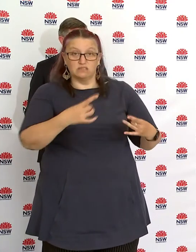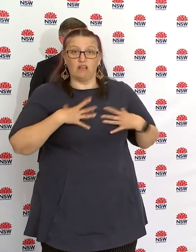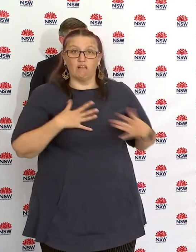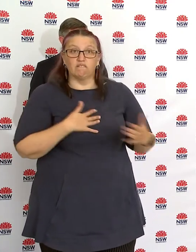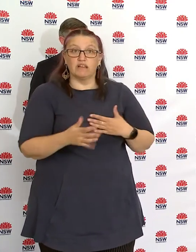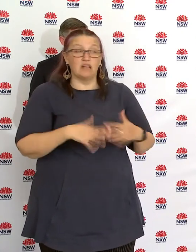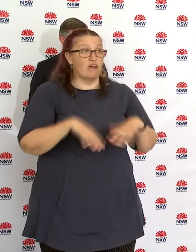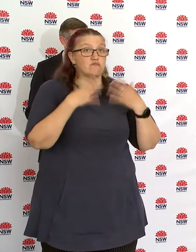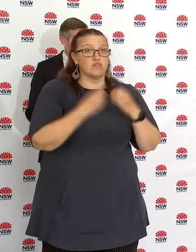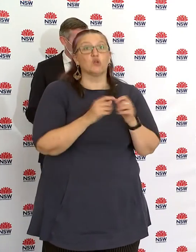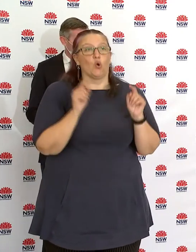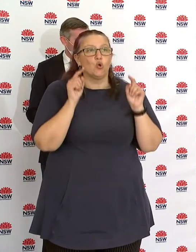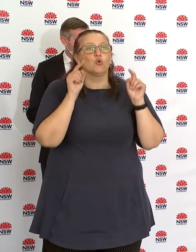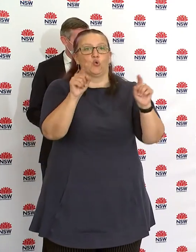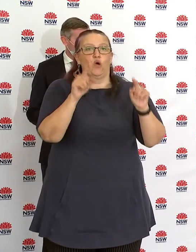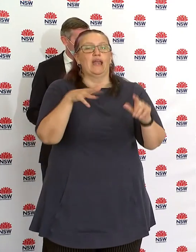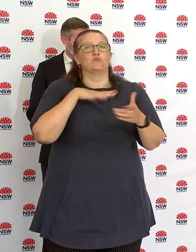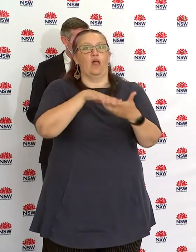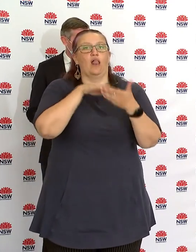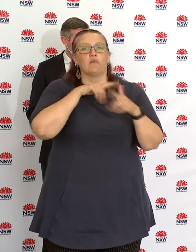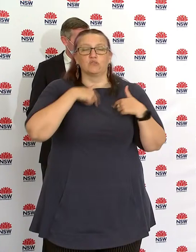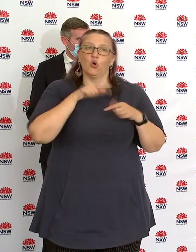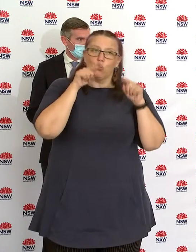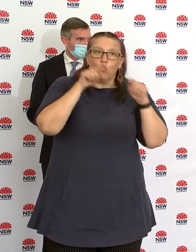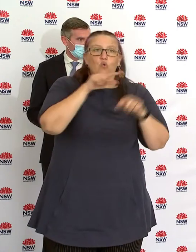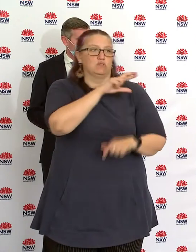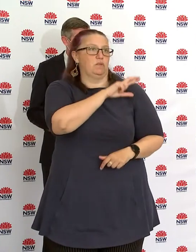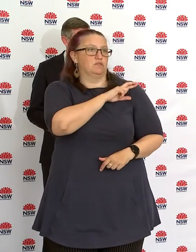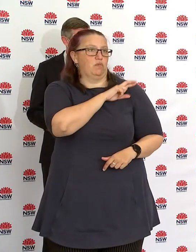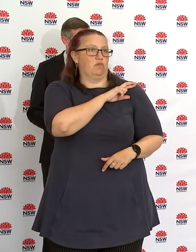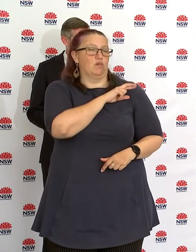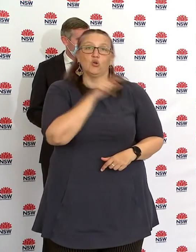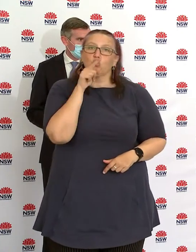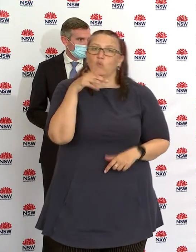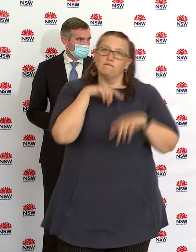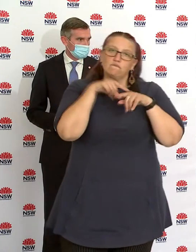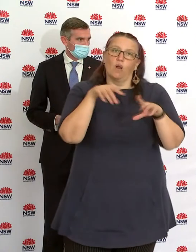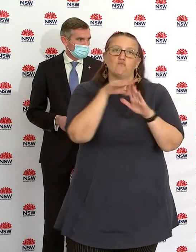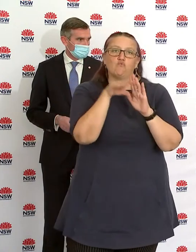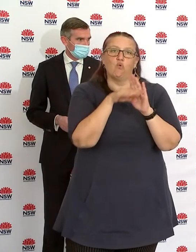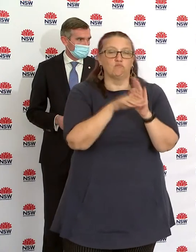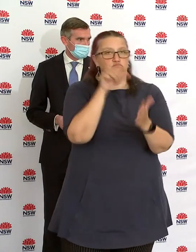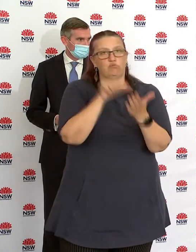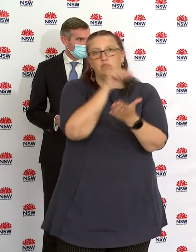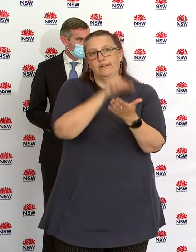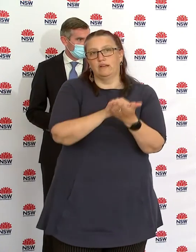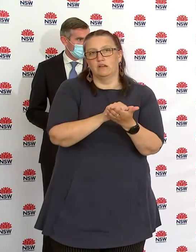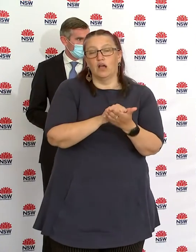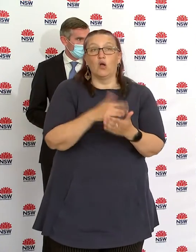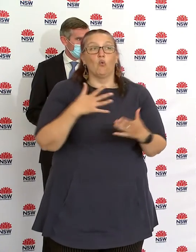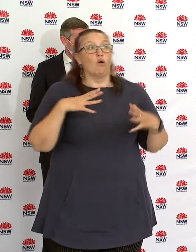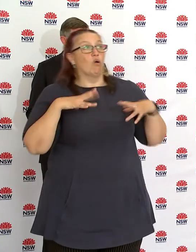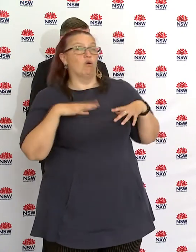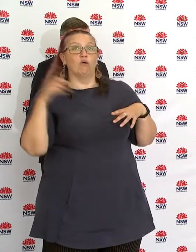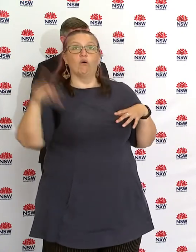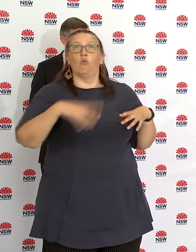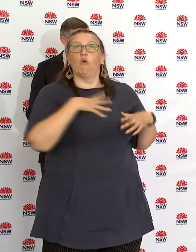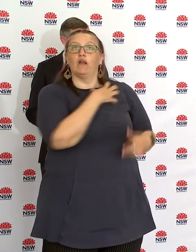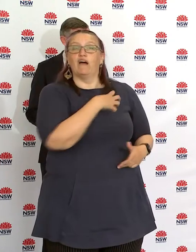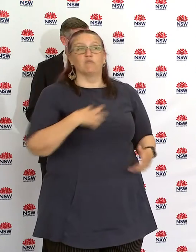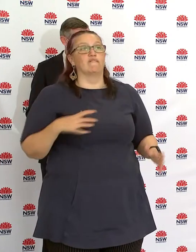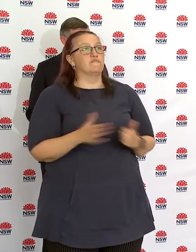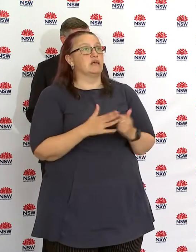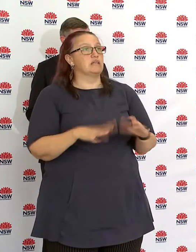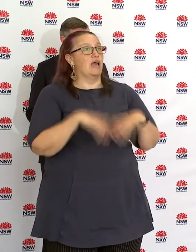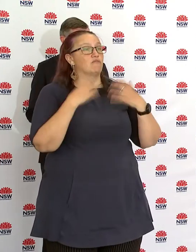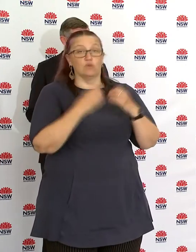make sure that you respond in a way that you need to respond in a pandemic. Governments can only do so much. We set the parameters,